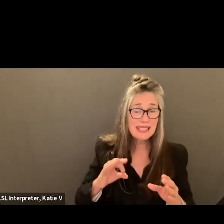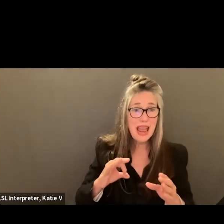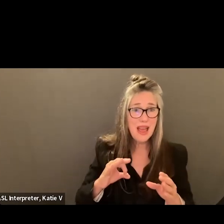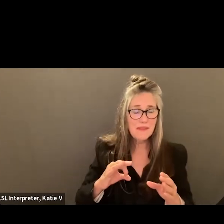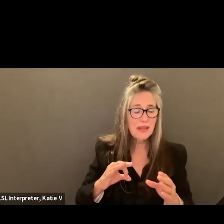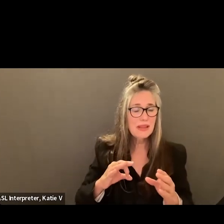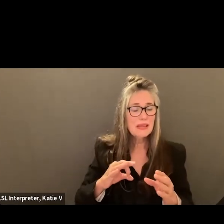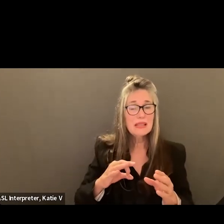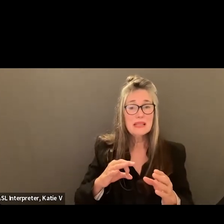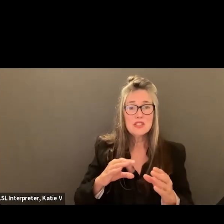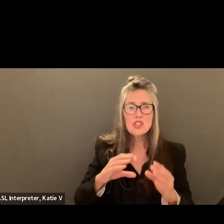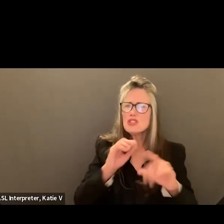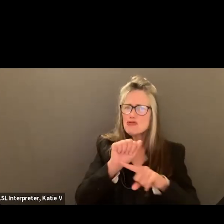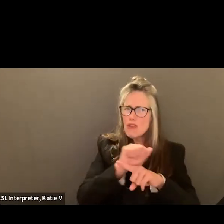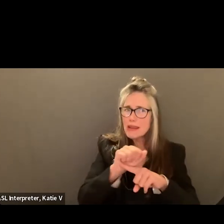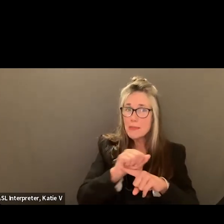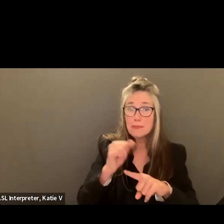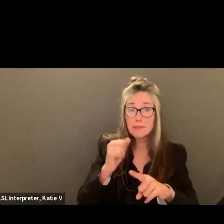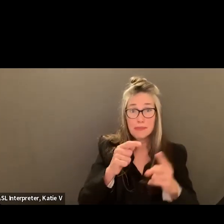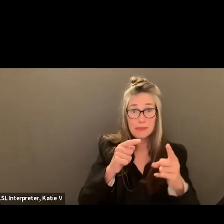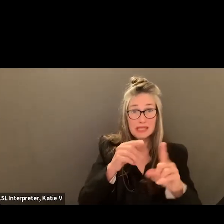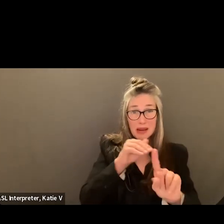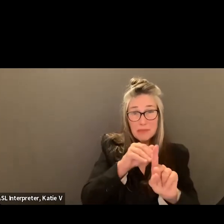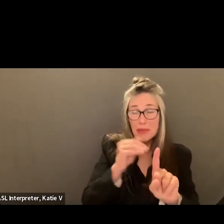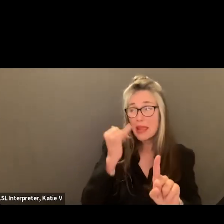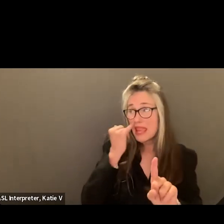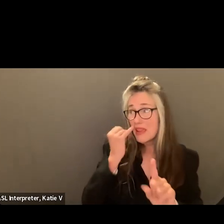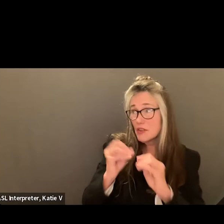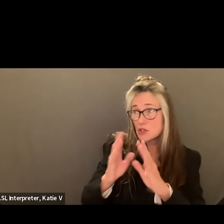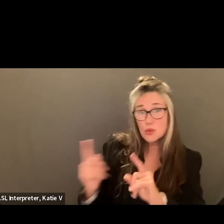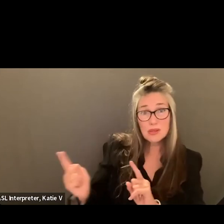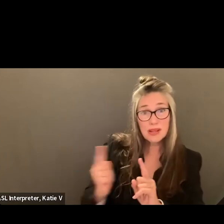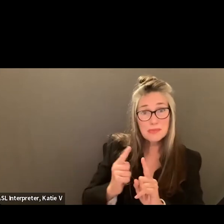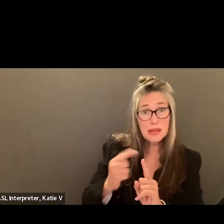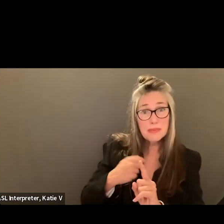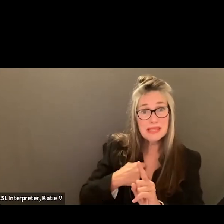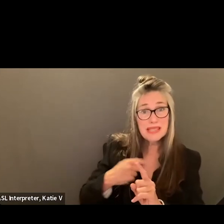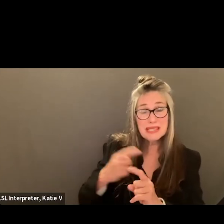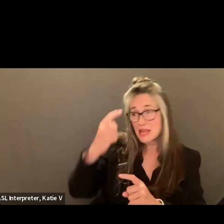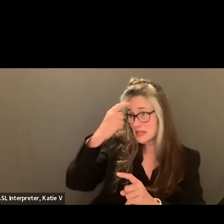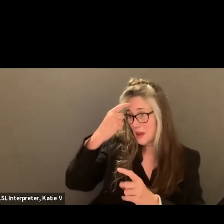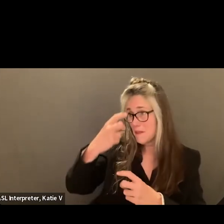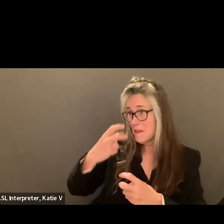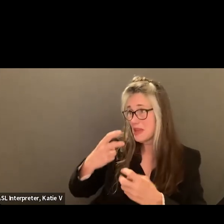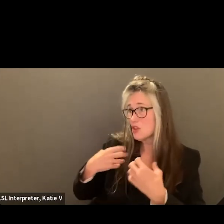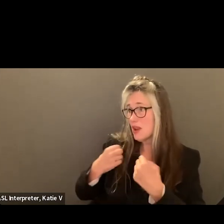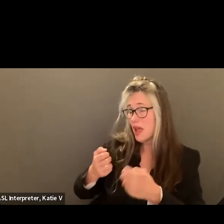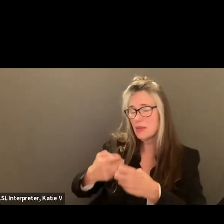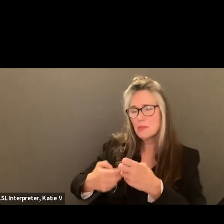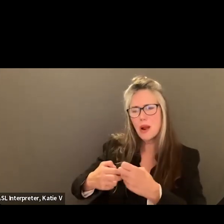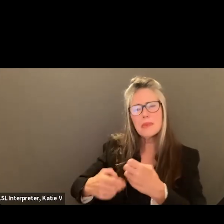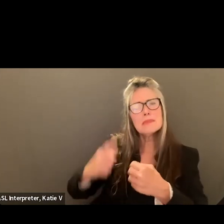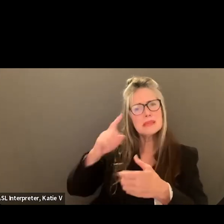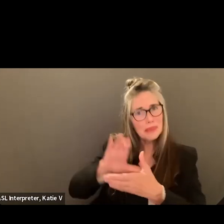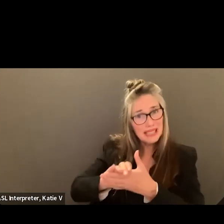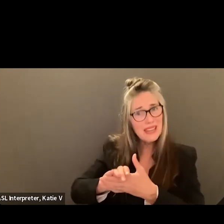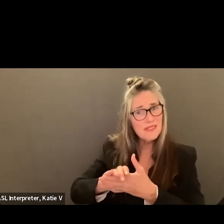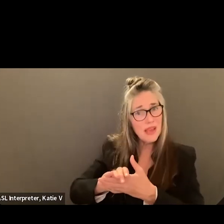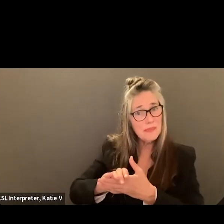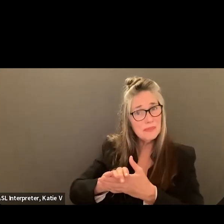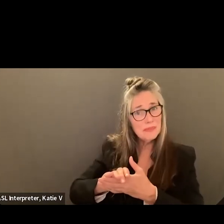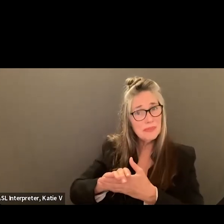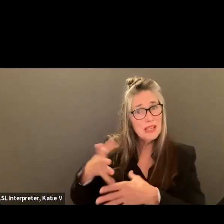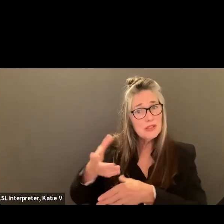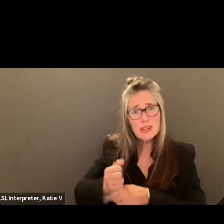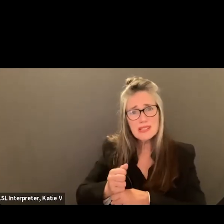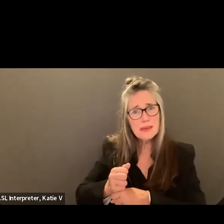if a student approaches you and says that they're experiencing some kind of mental health symptoms, always believe, always support. Don't, you